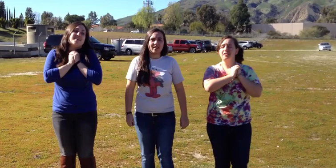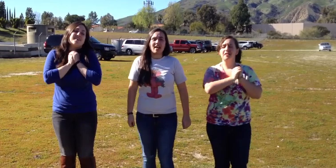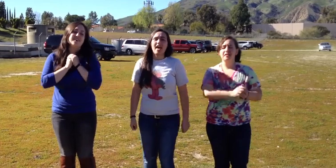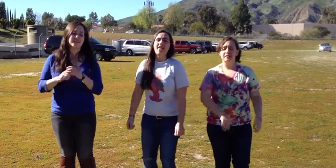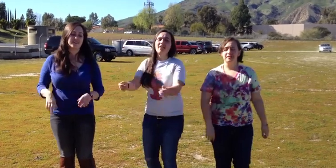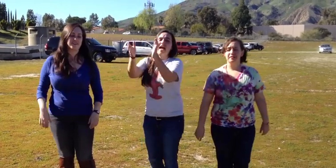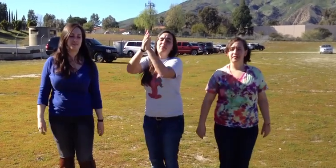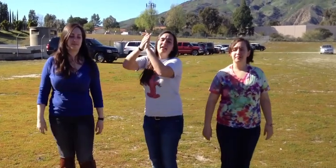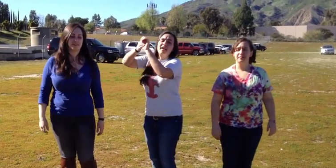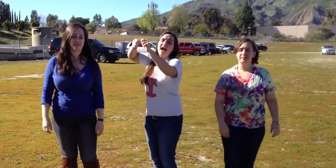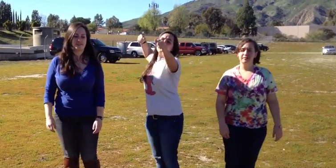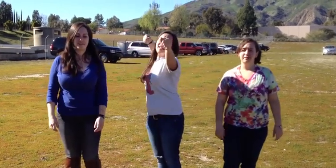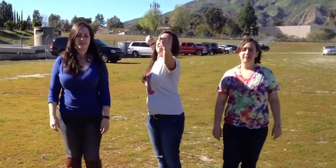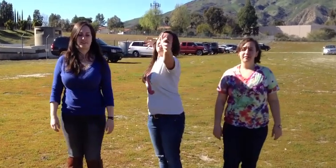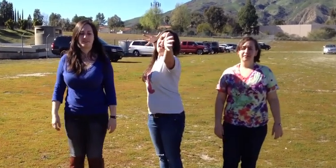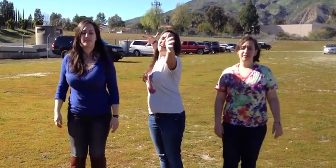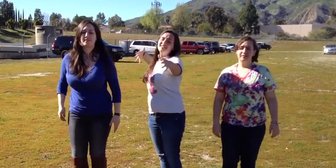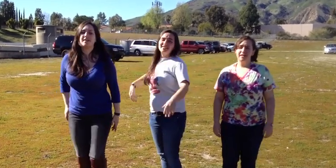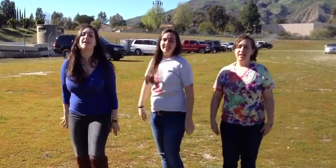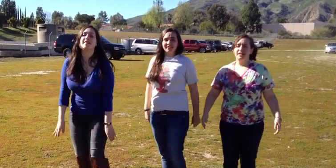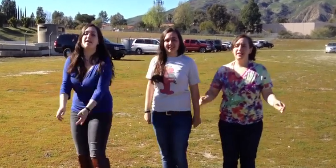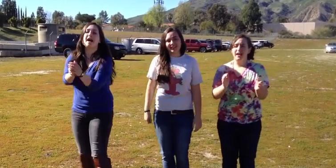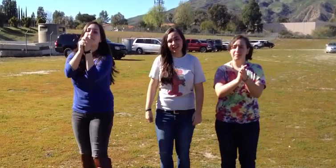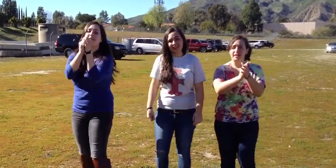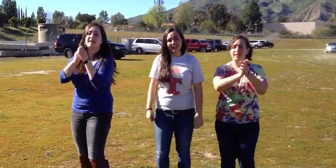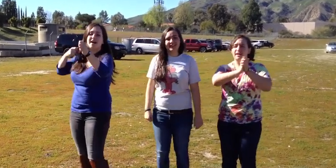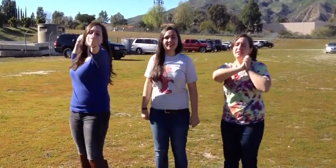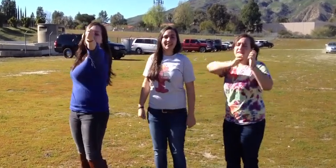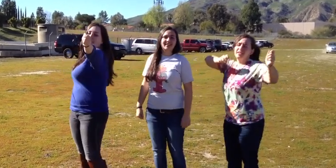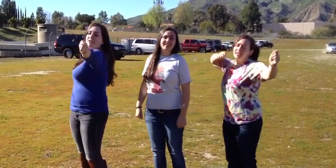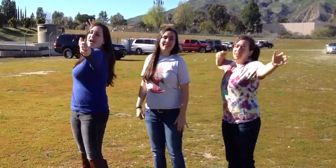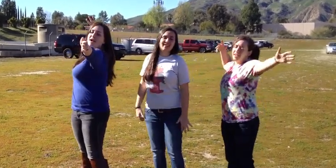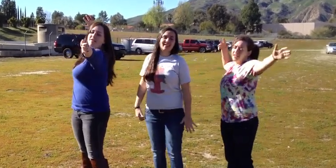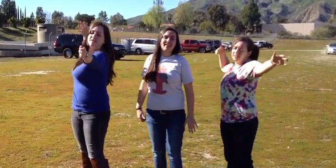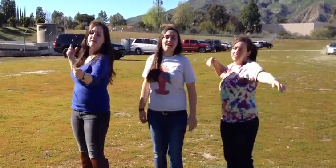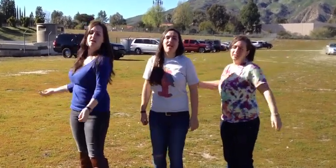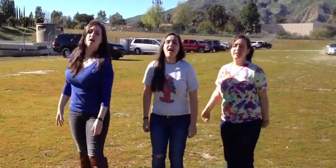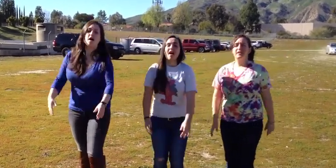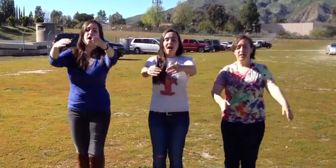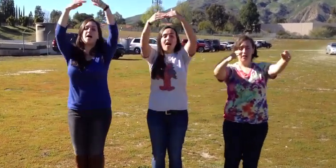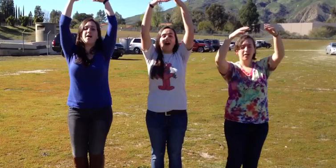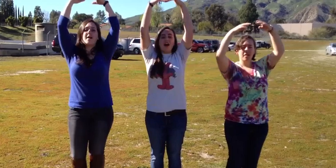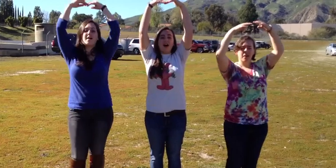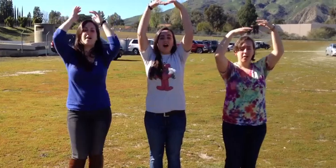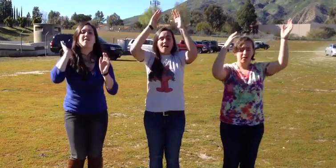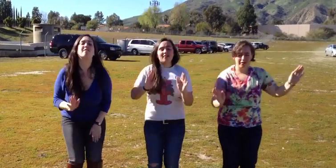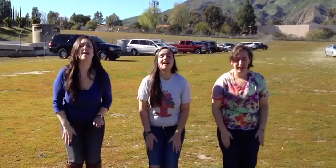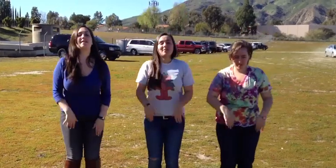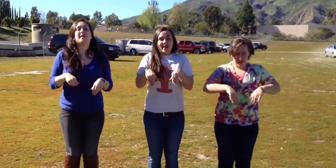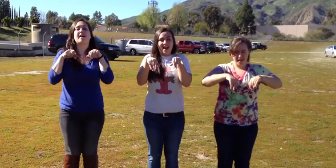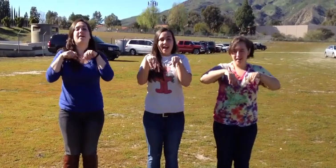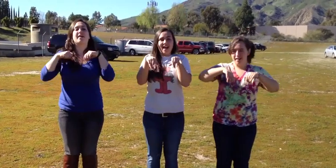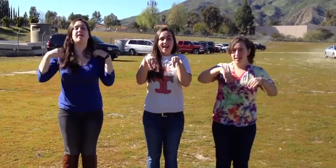In their happy hunting ground In their happy hunting ground Oh, running bear,